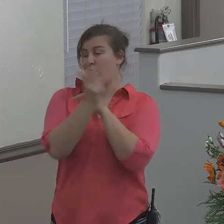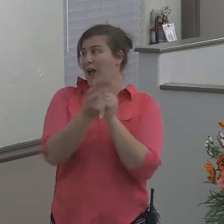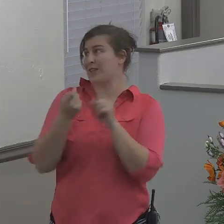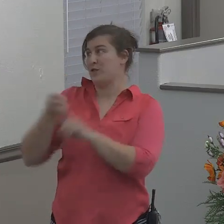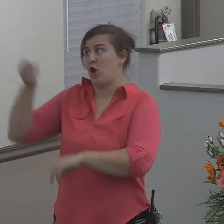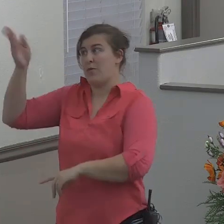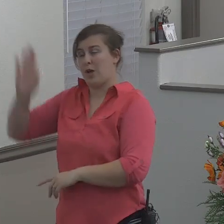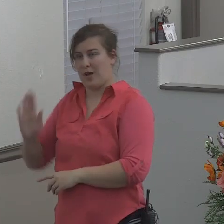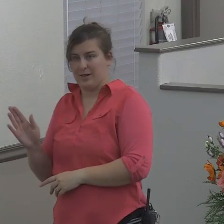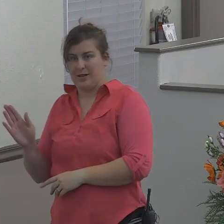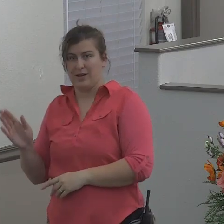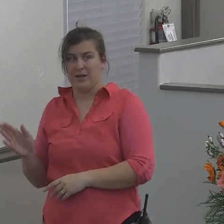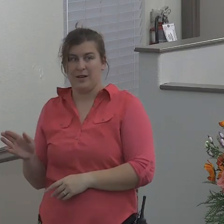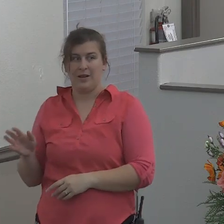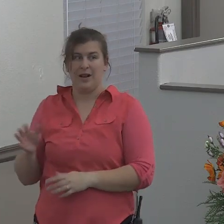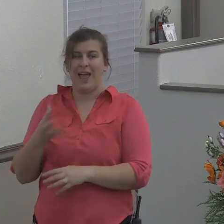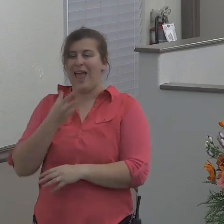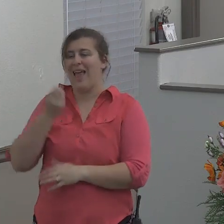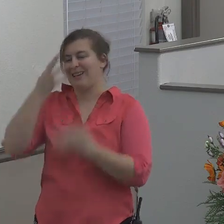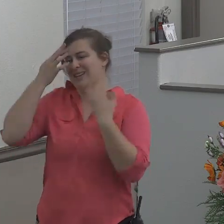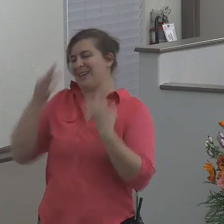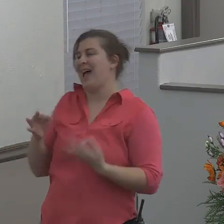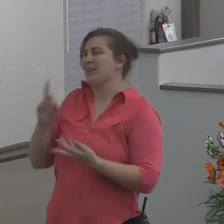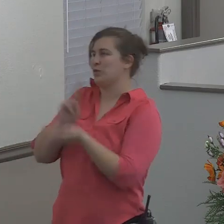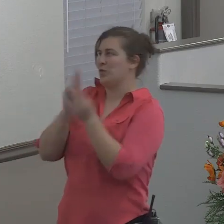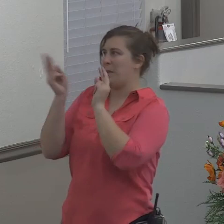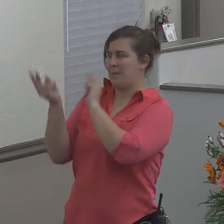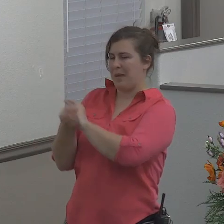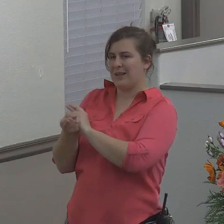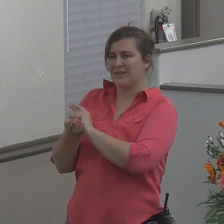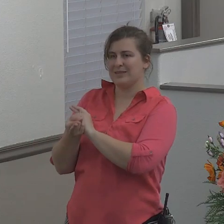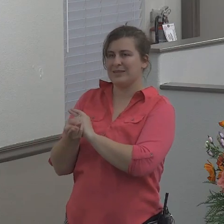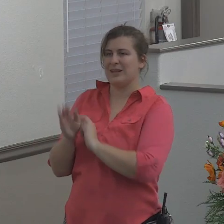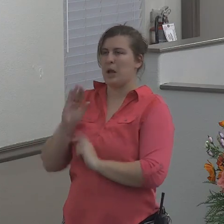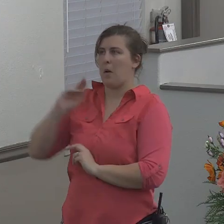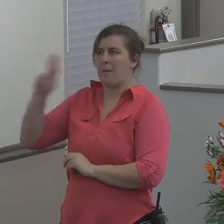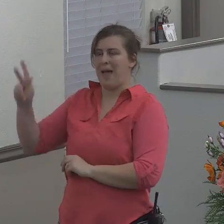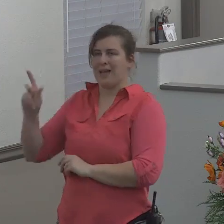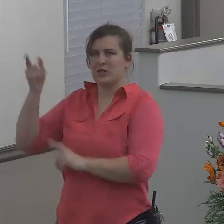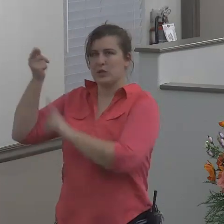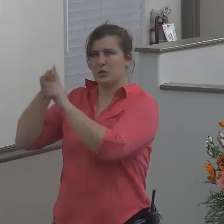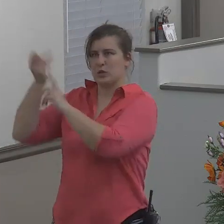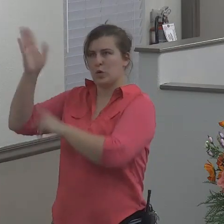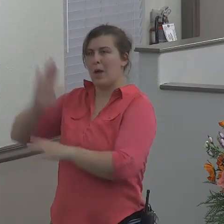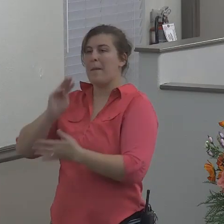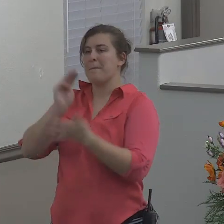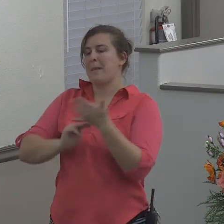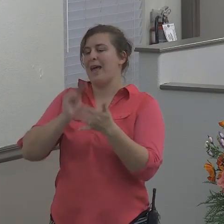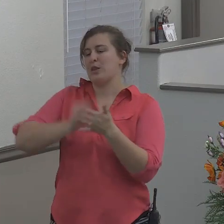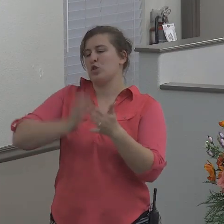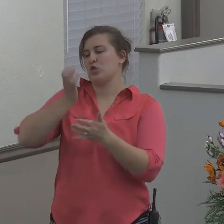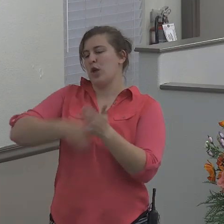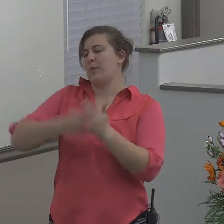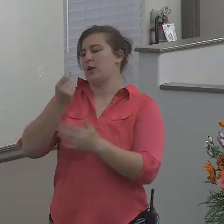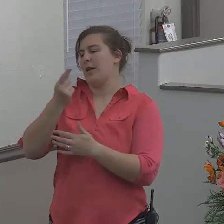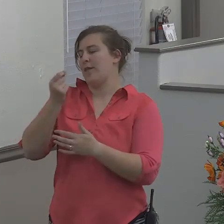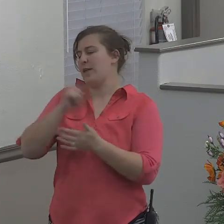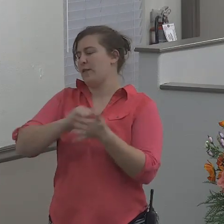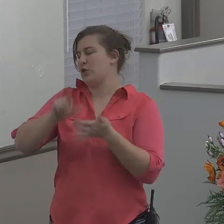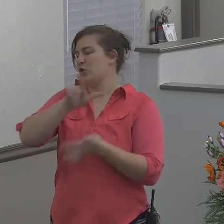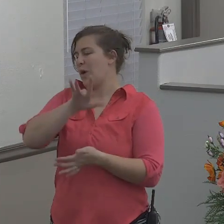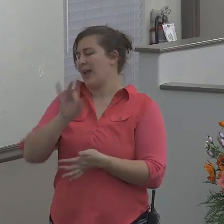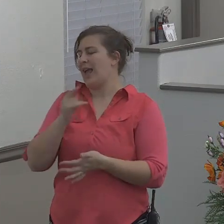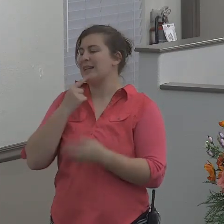and decides to come back in Matthew chapter 11 verse 28 the Bible